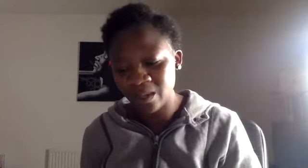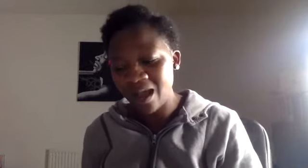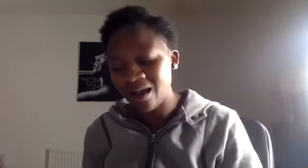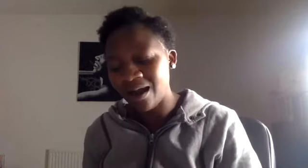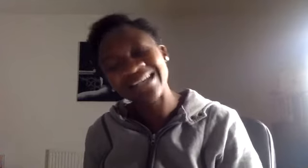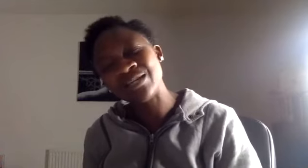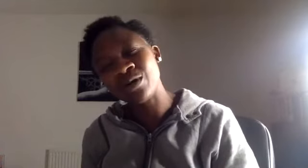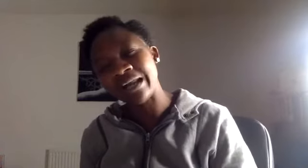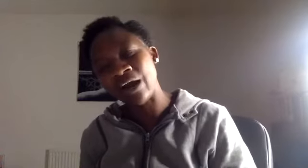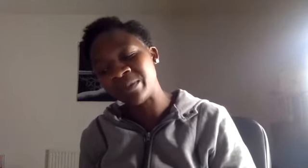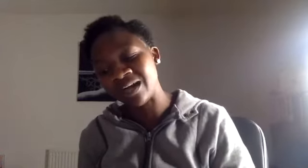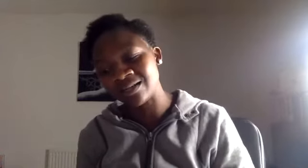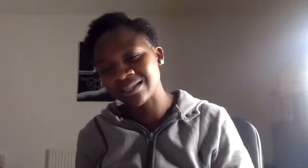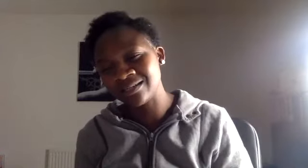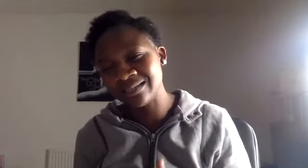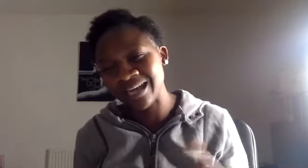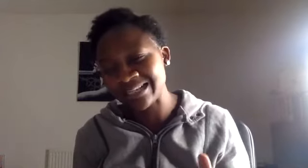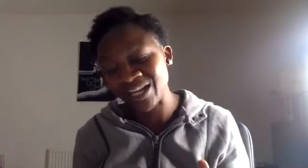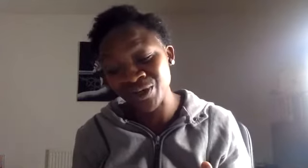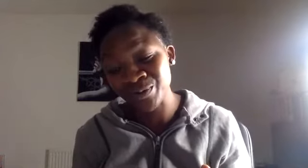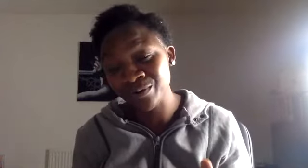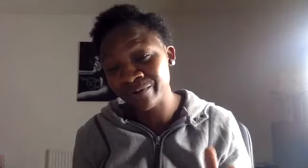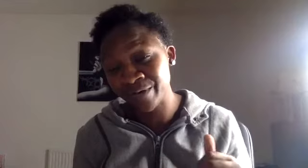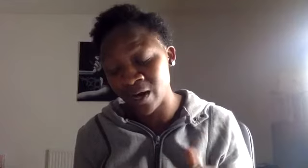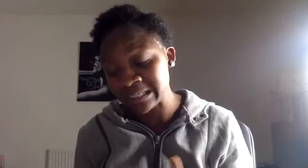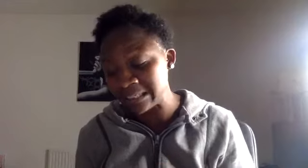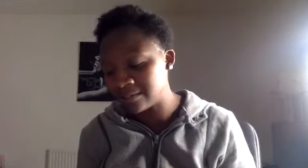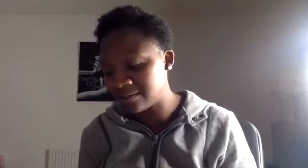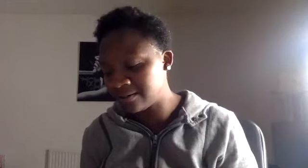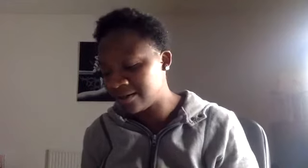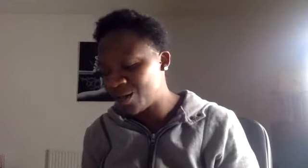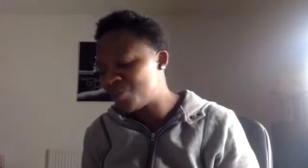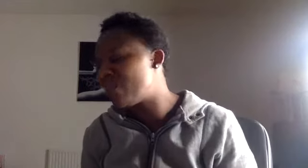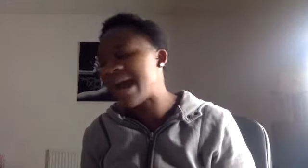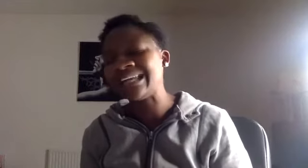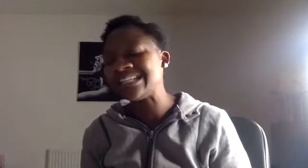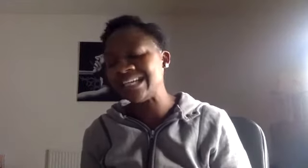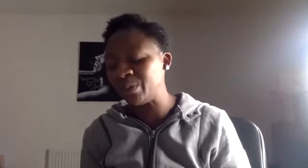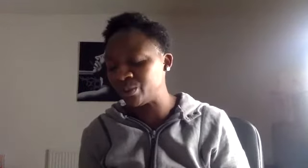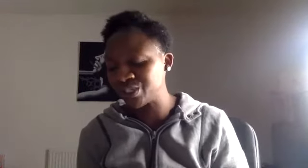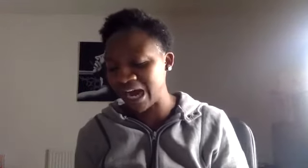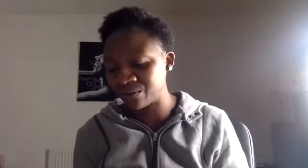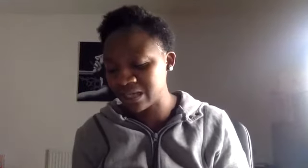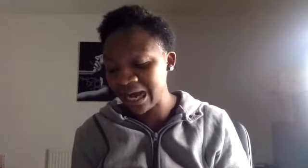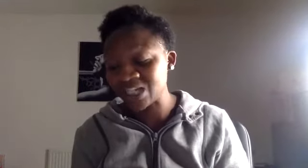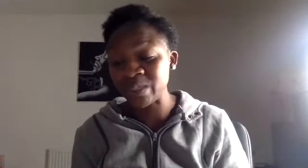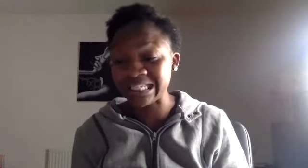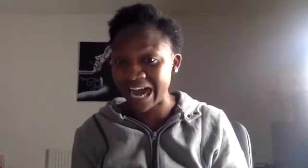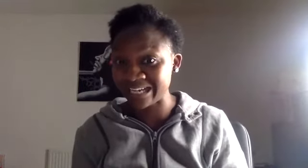I still can't help but ask, did I take you for granted? Normality, we all shout, as we stand